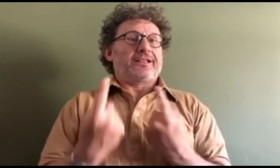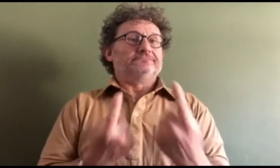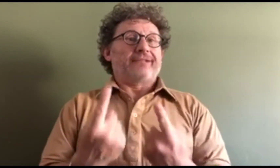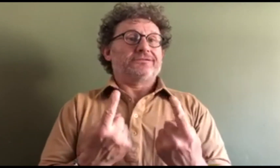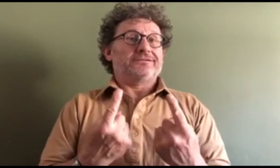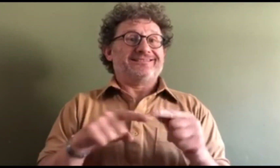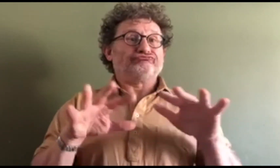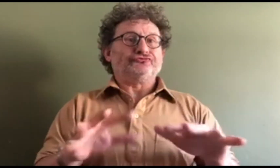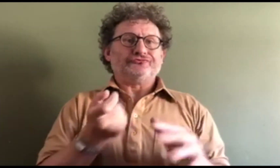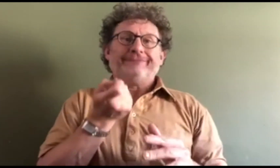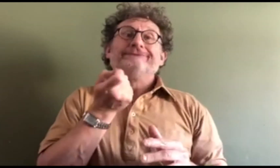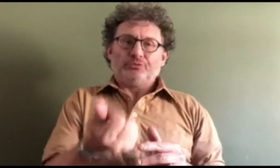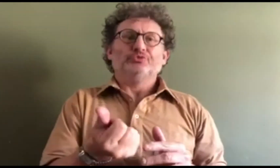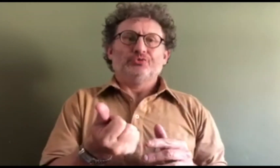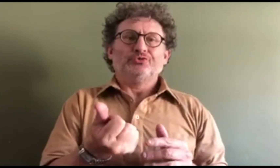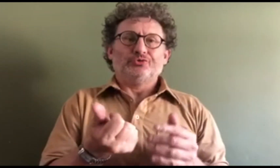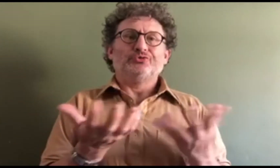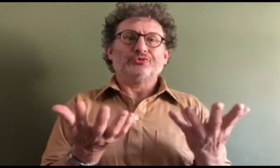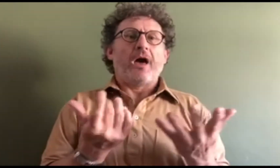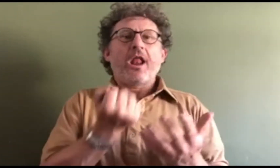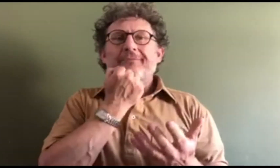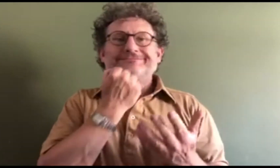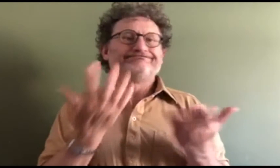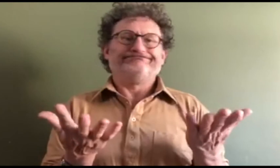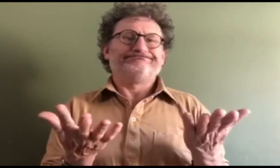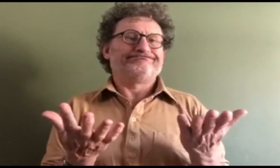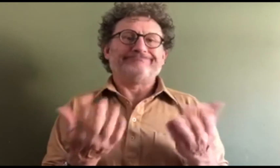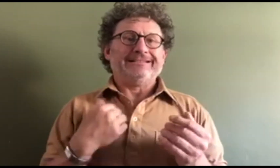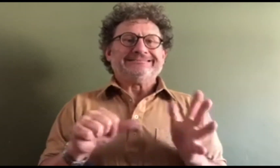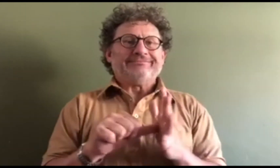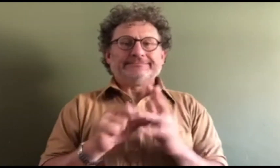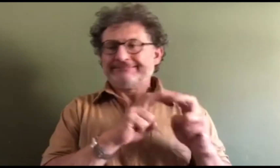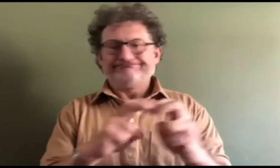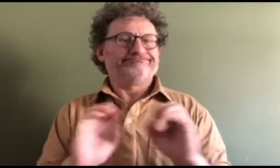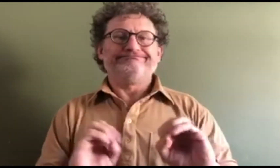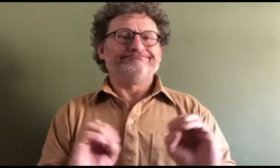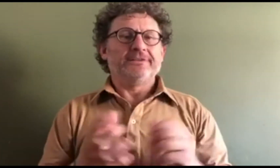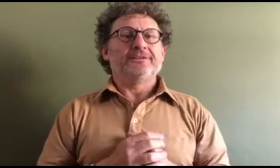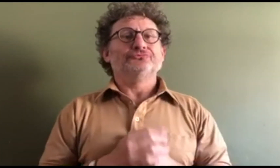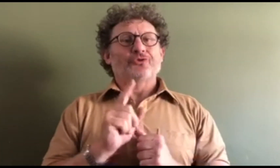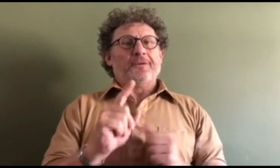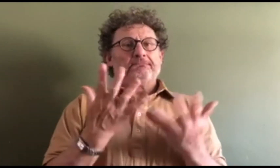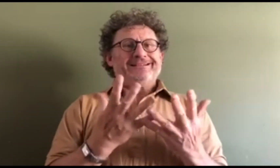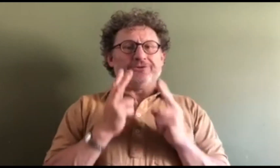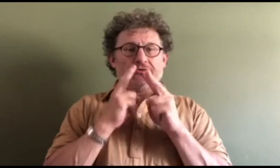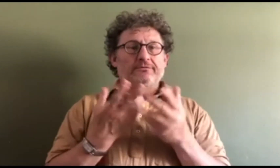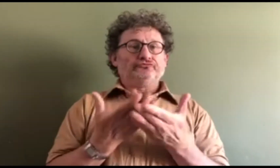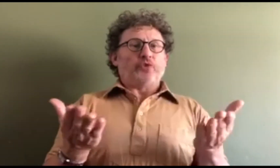solicitors there are in Britain. There are only a few, but we can't pin down a number on that because there's no evidence